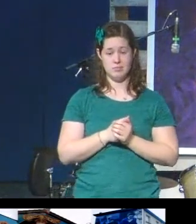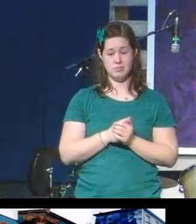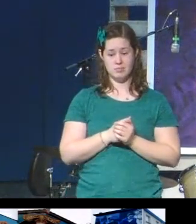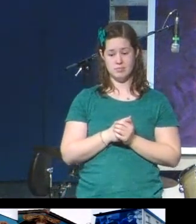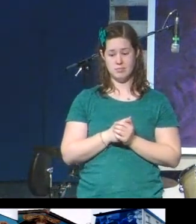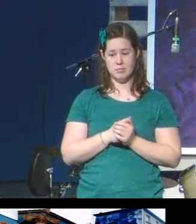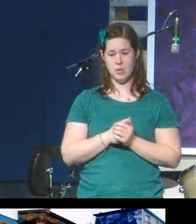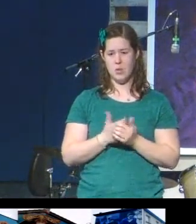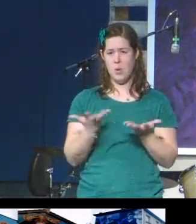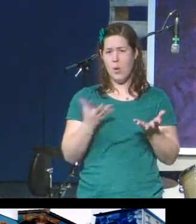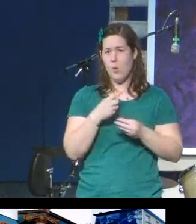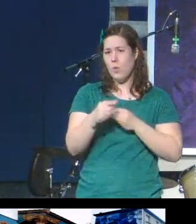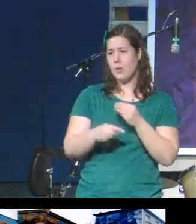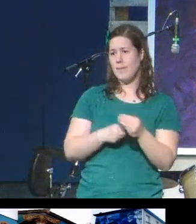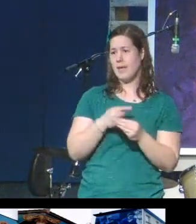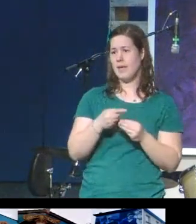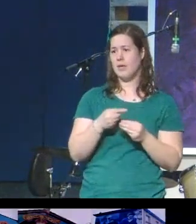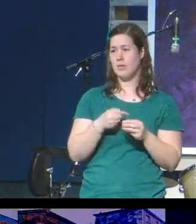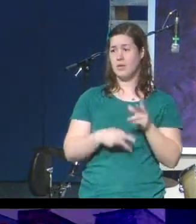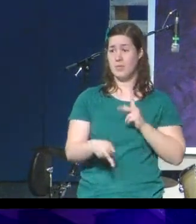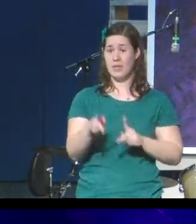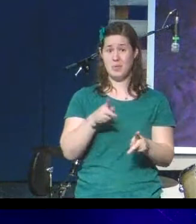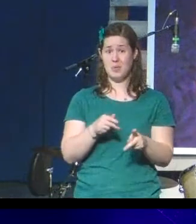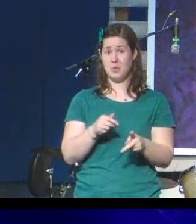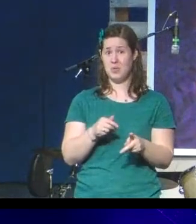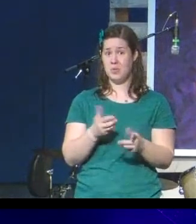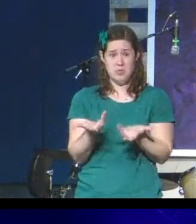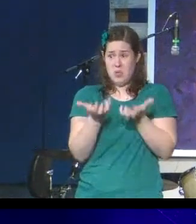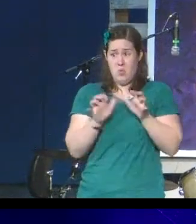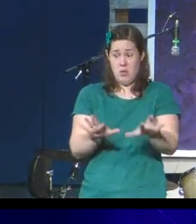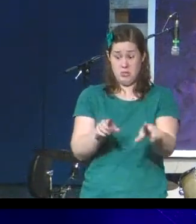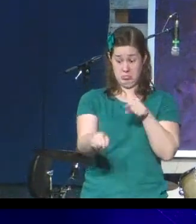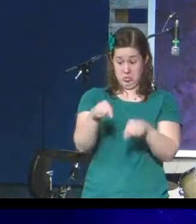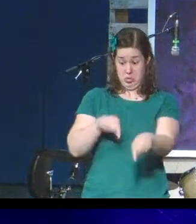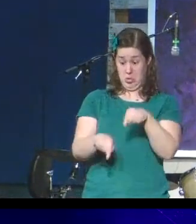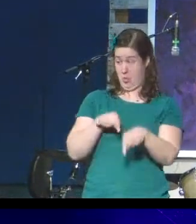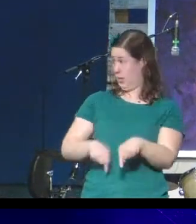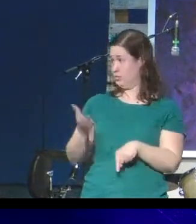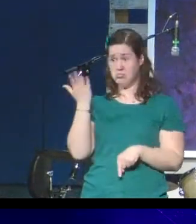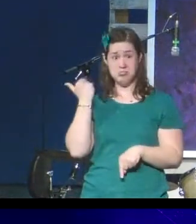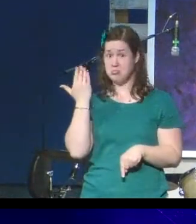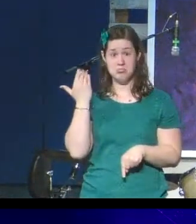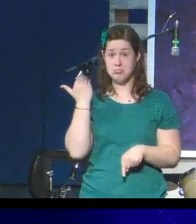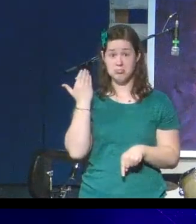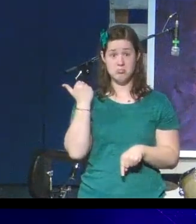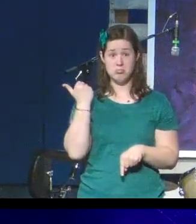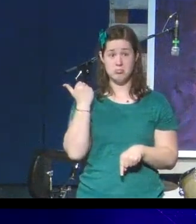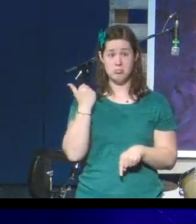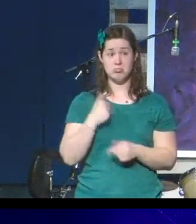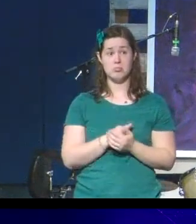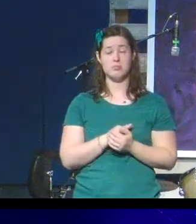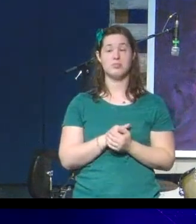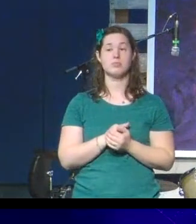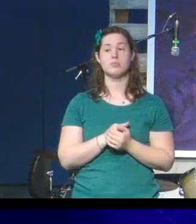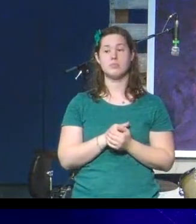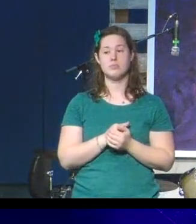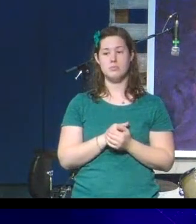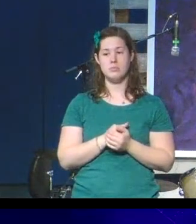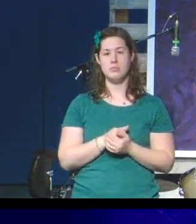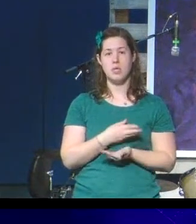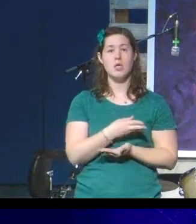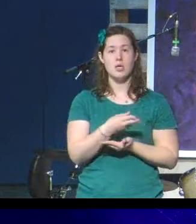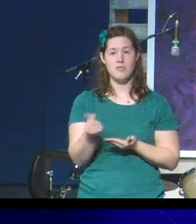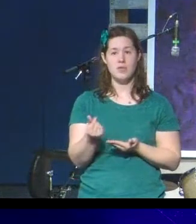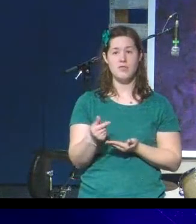What about those who do not want to go back to the past? In a couple of teams I am on with the Bishop's